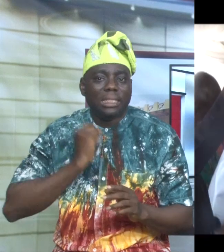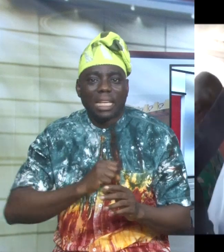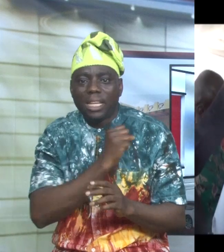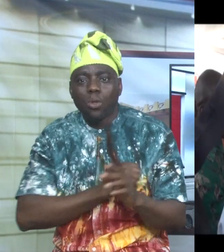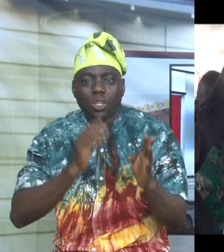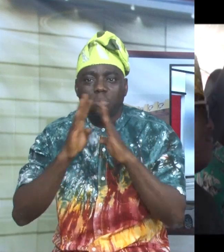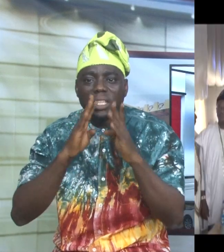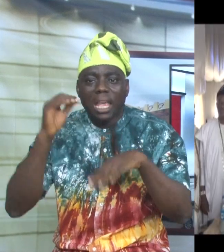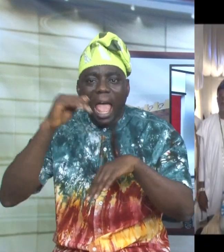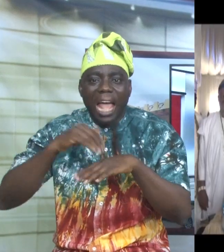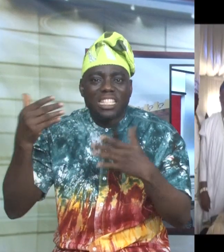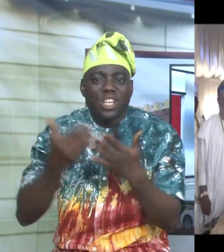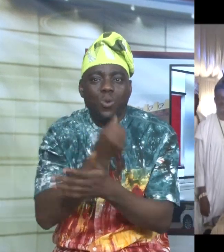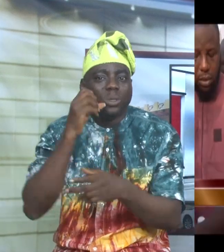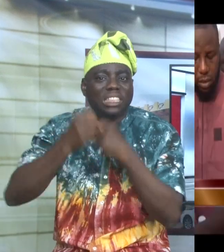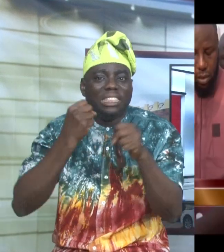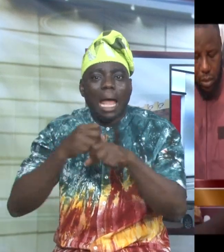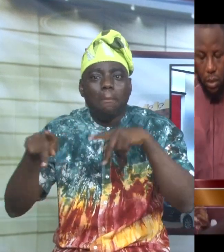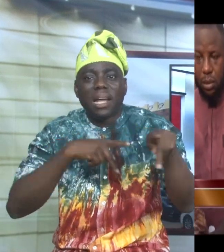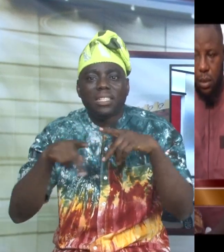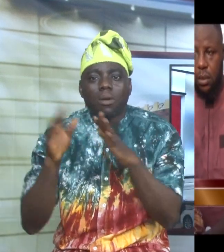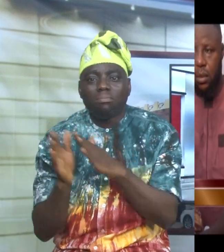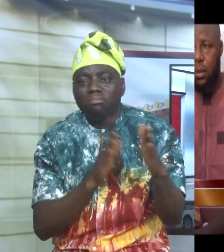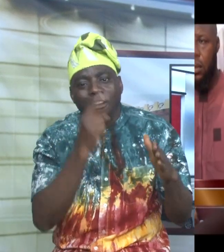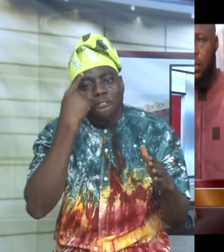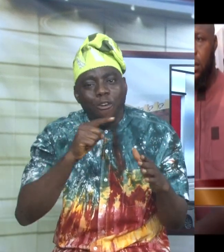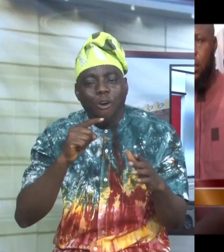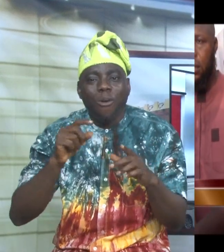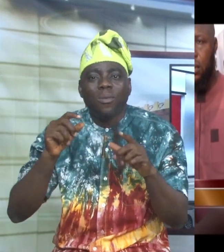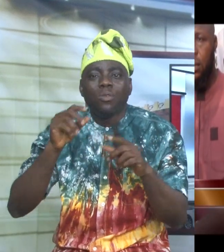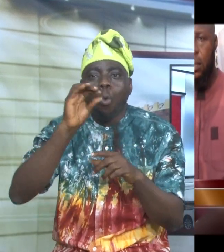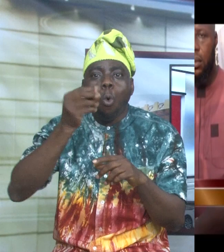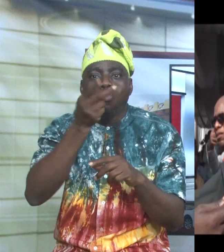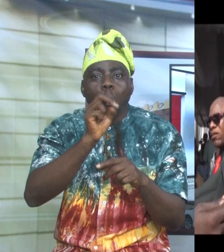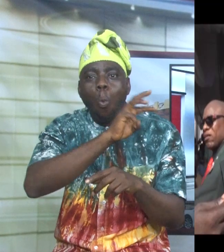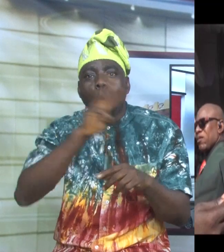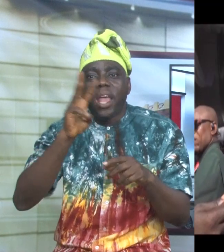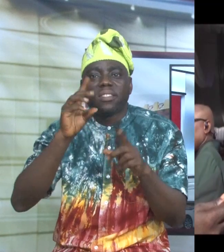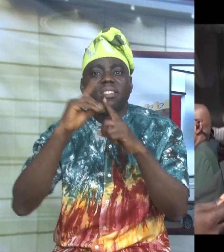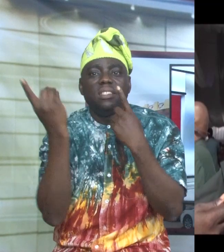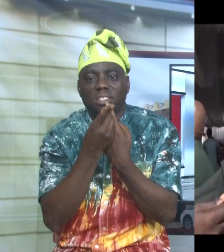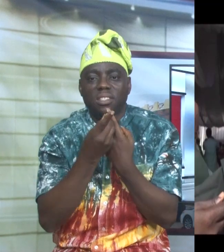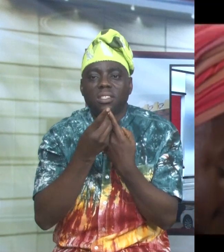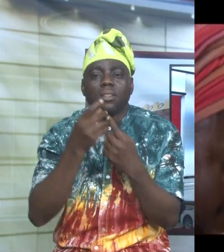at a New Year party organized for his constituents at Ogun West Sanitorial District of Ogun State.